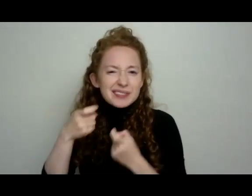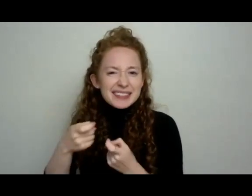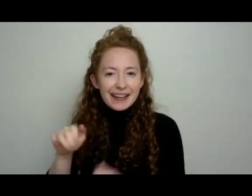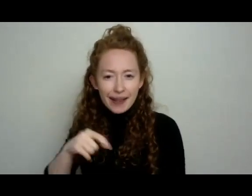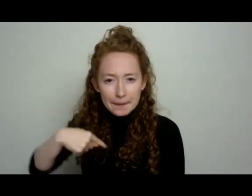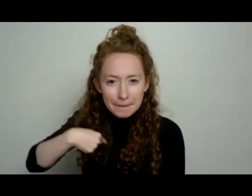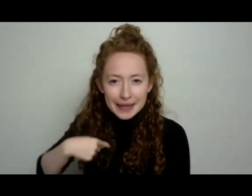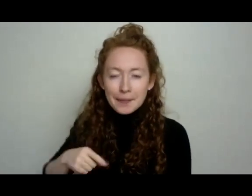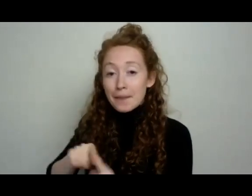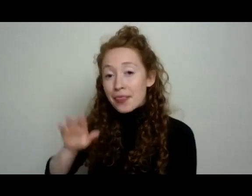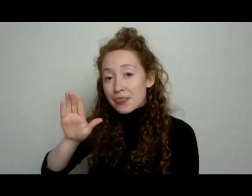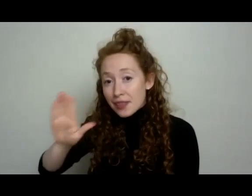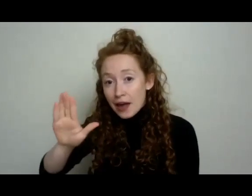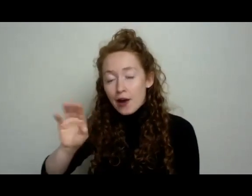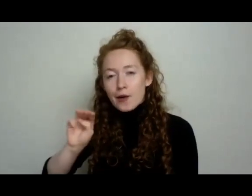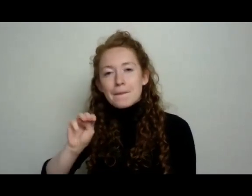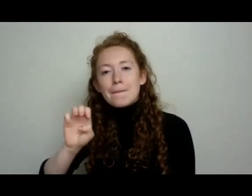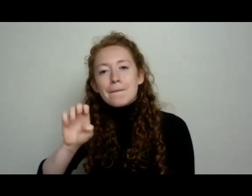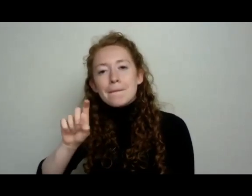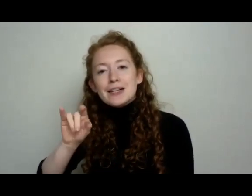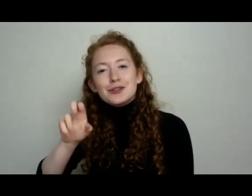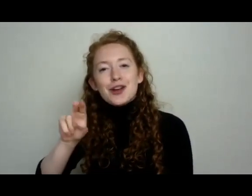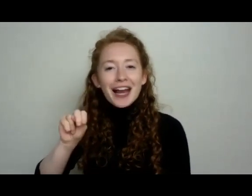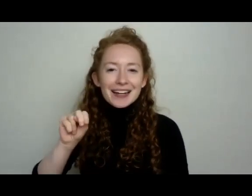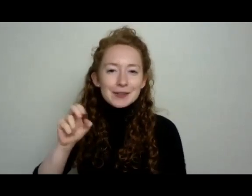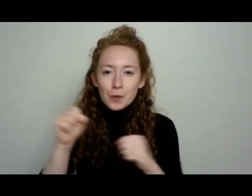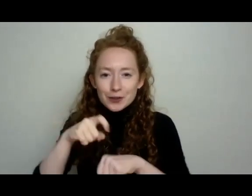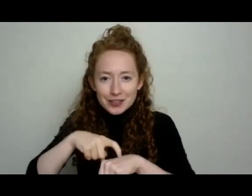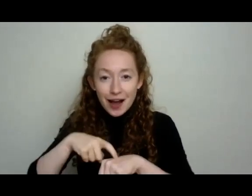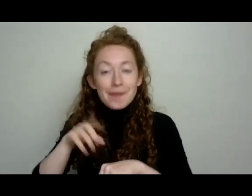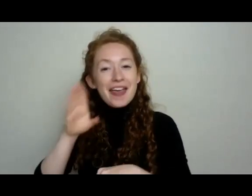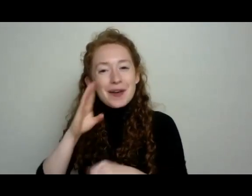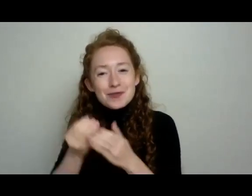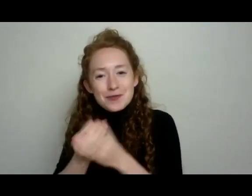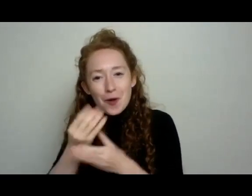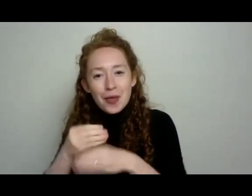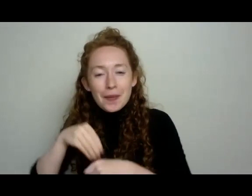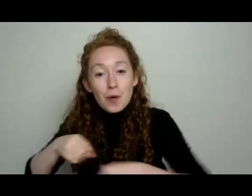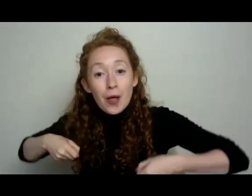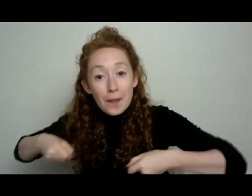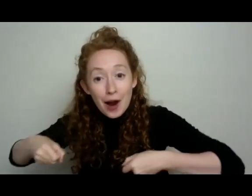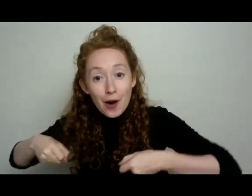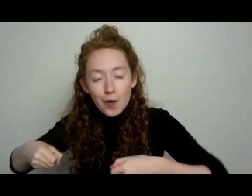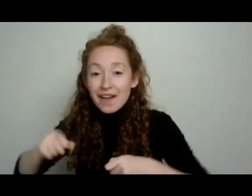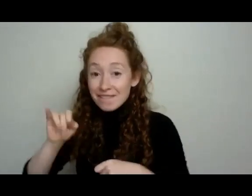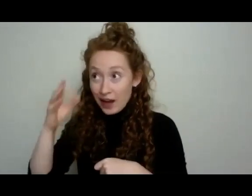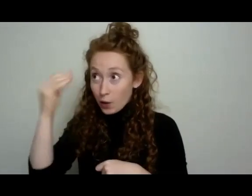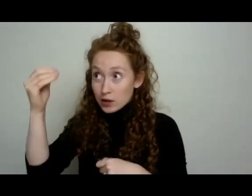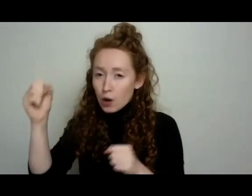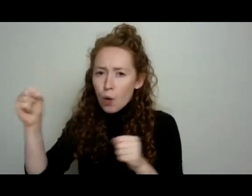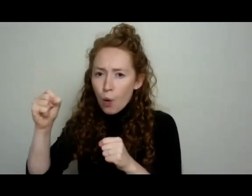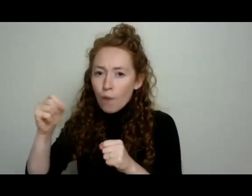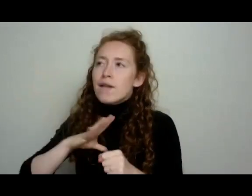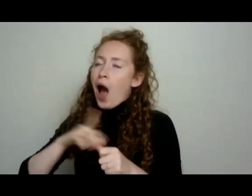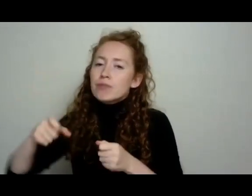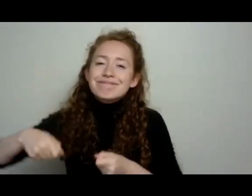their Mediterranean winters, they would grow cucumbers in wheelbarrows. And when it was too cold outside, they would